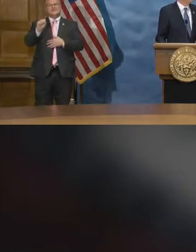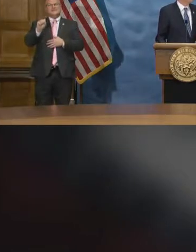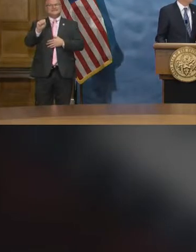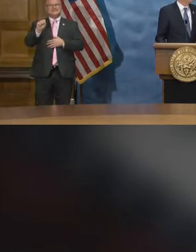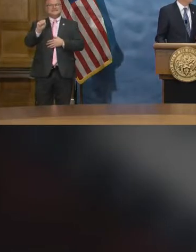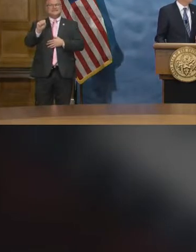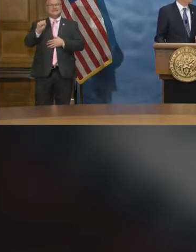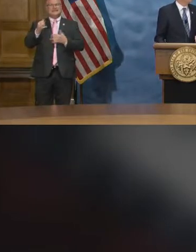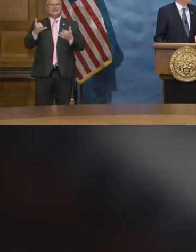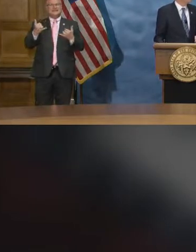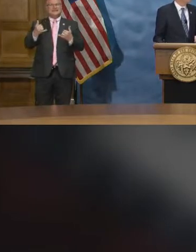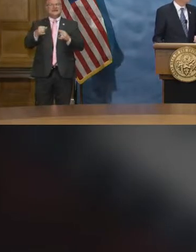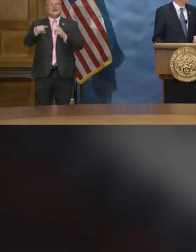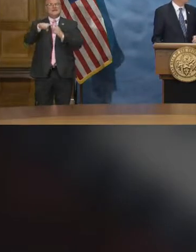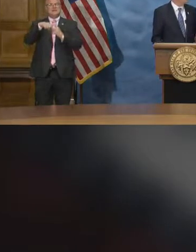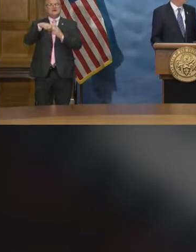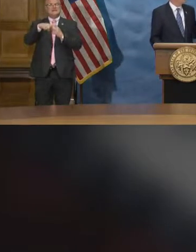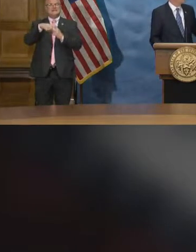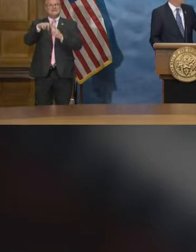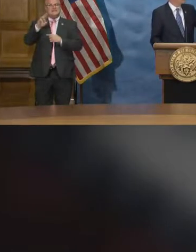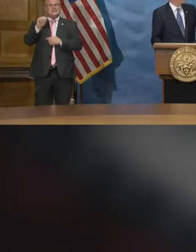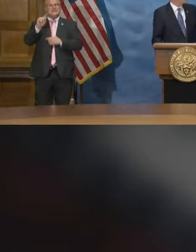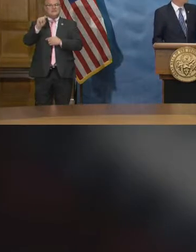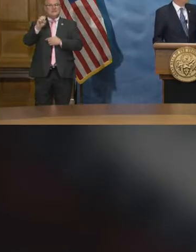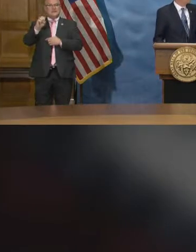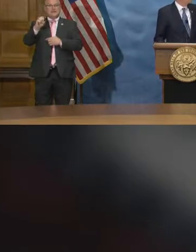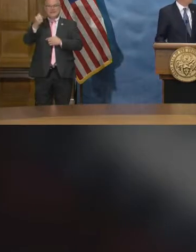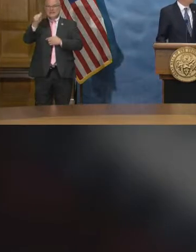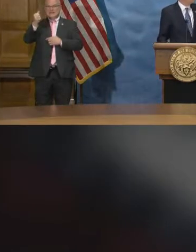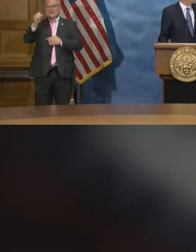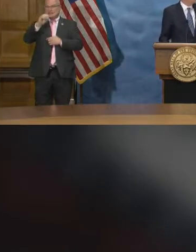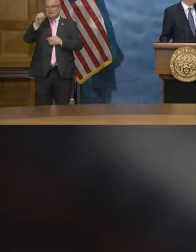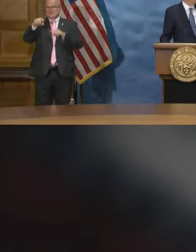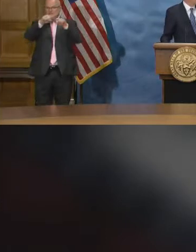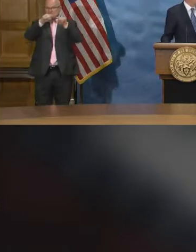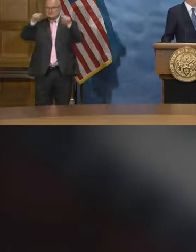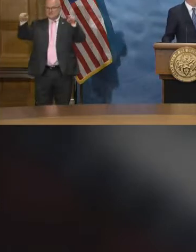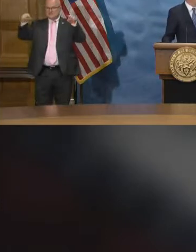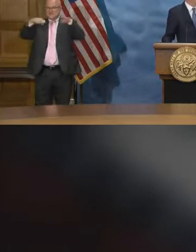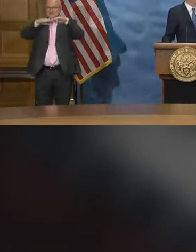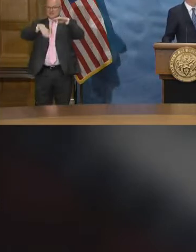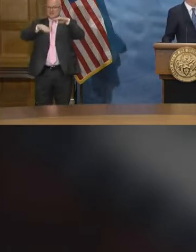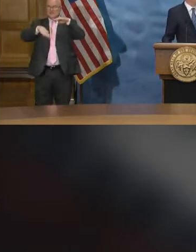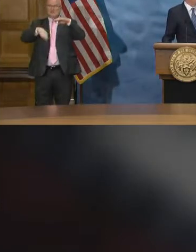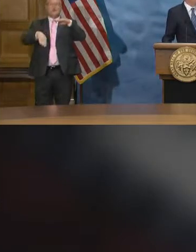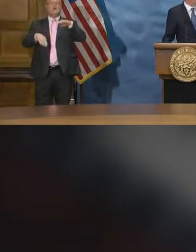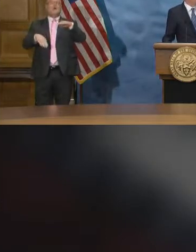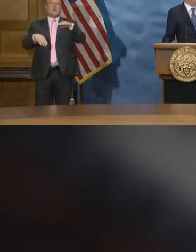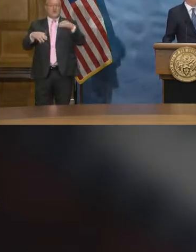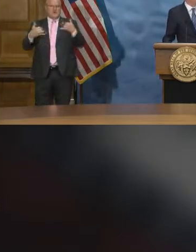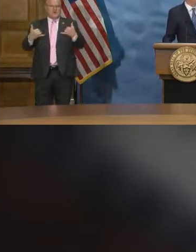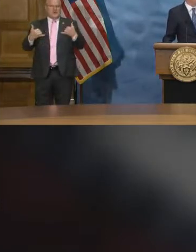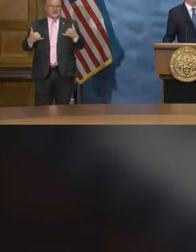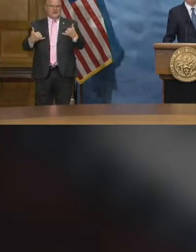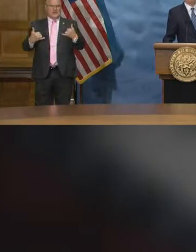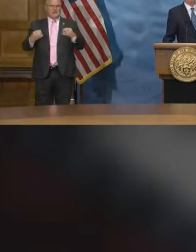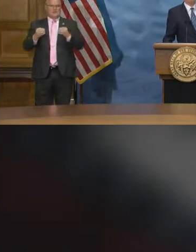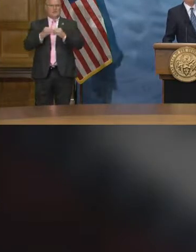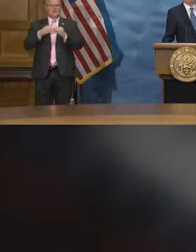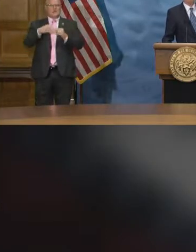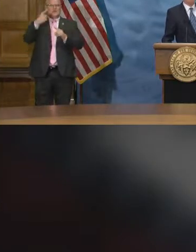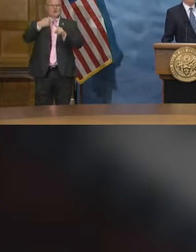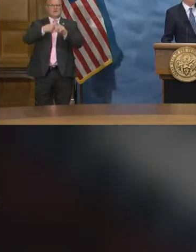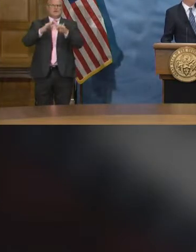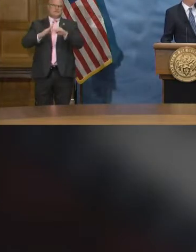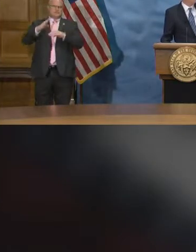And then you look at the positivity rate. 10% is where we like to stay below. you see how many for a month over a month we're